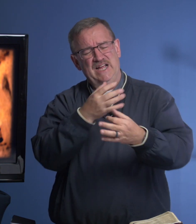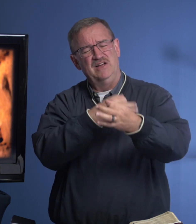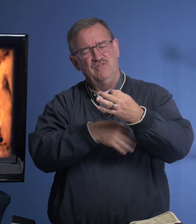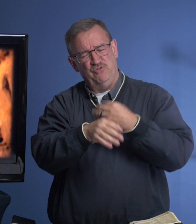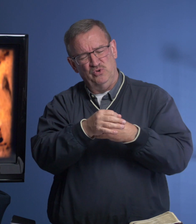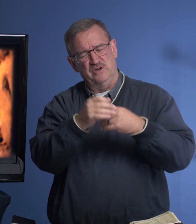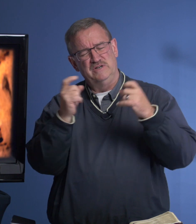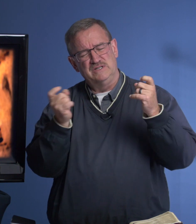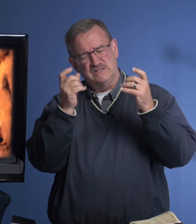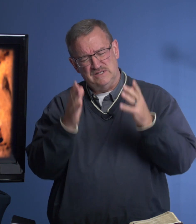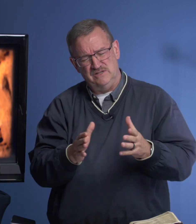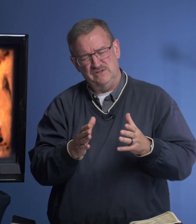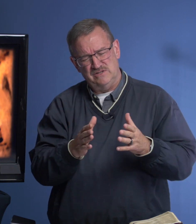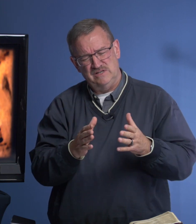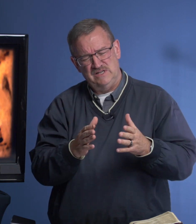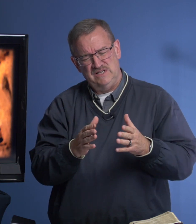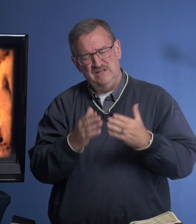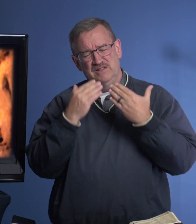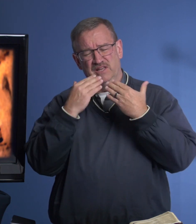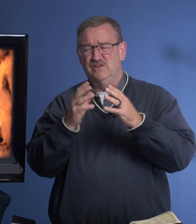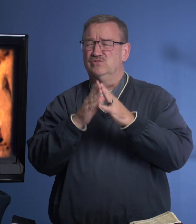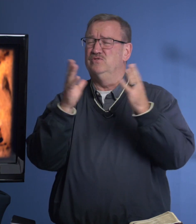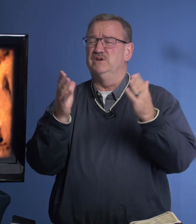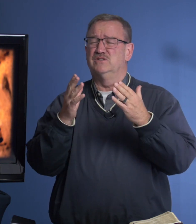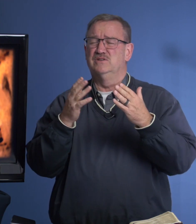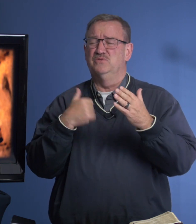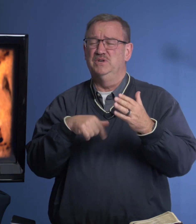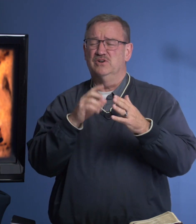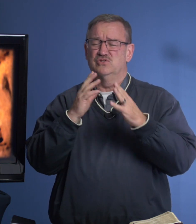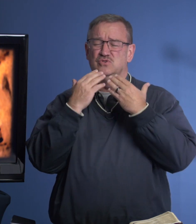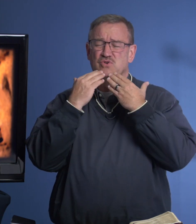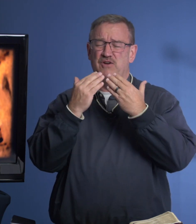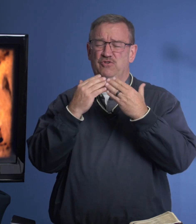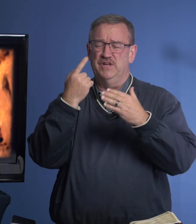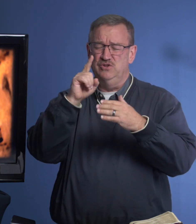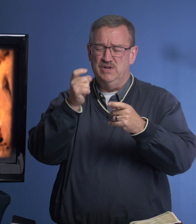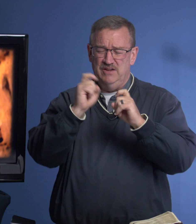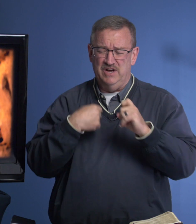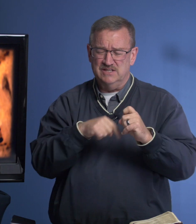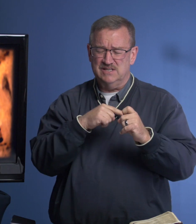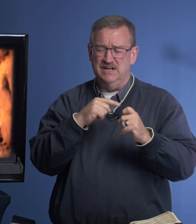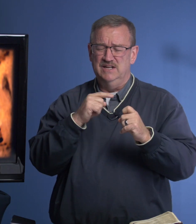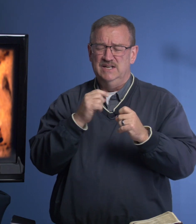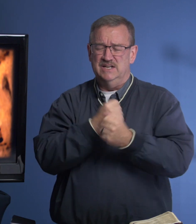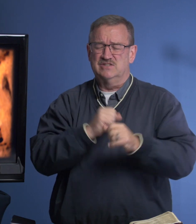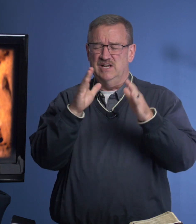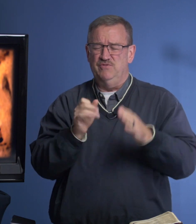for sinners. Thank you so much. We are so grateful that you gave us a Savior